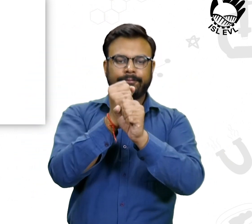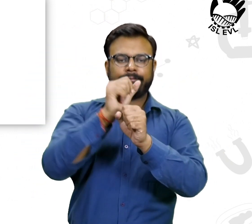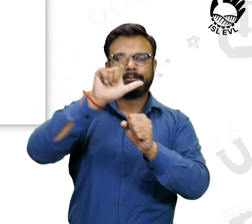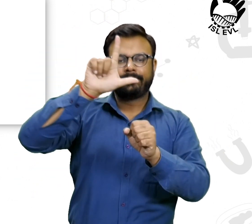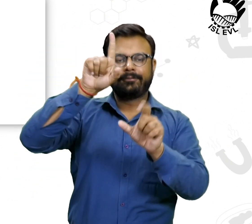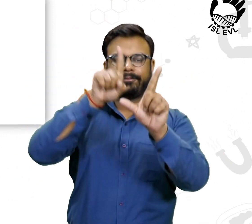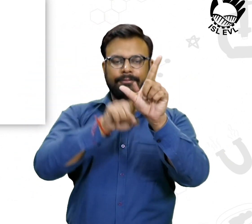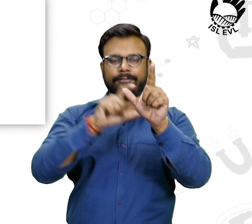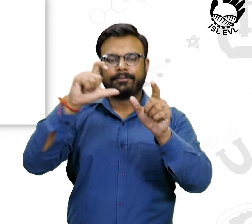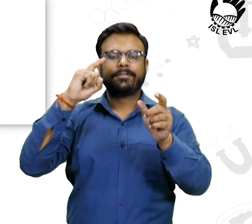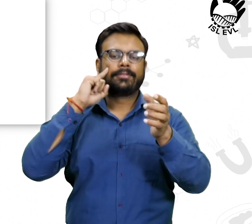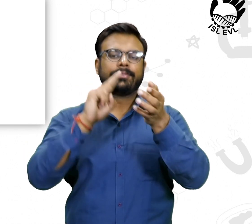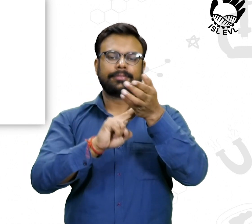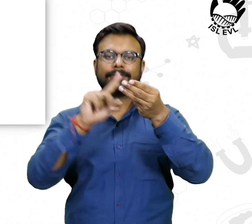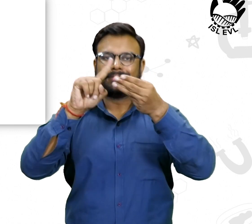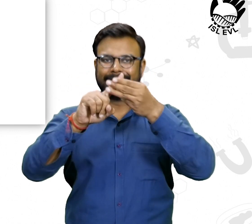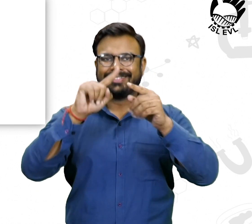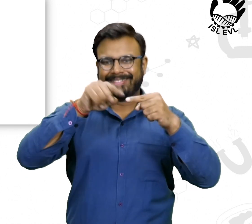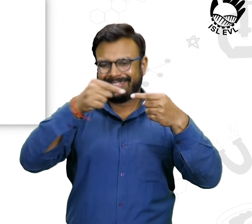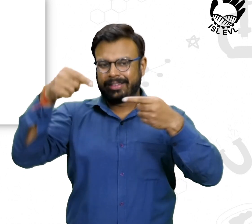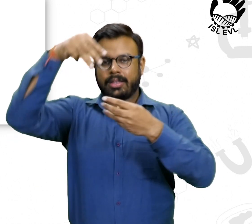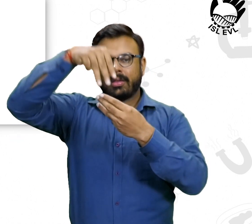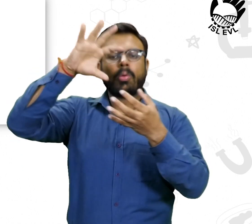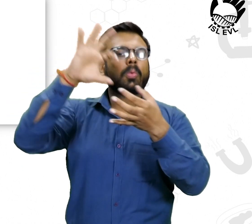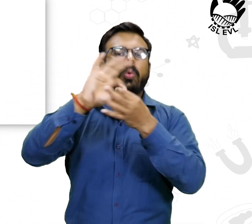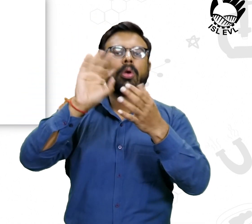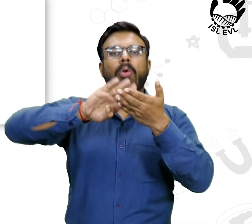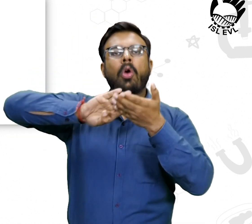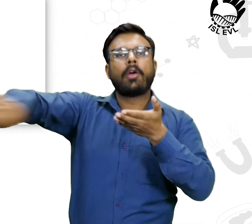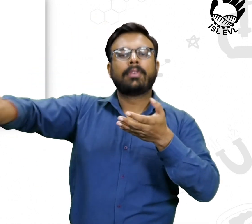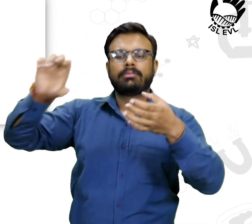acid-glycine-bound tRNA. Anything